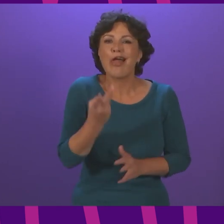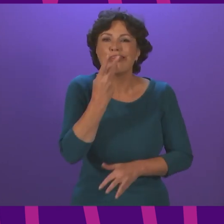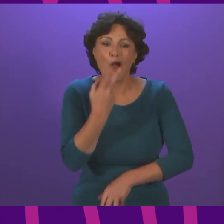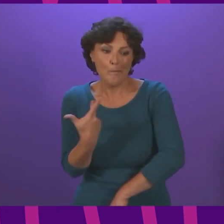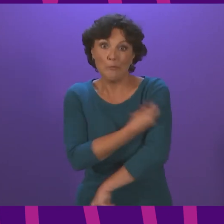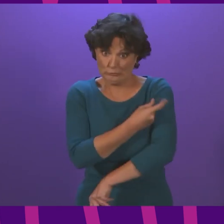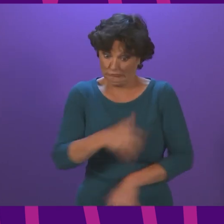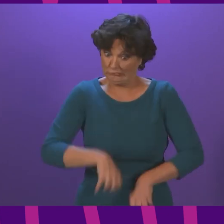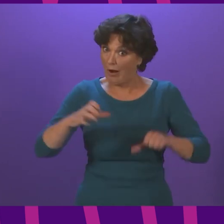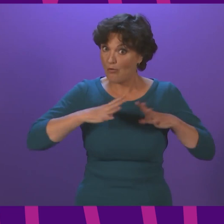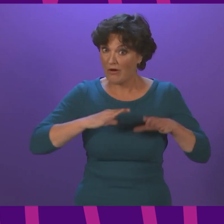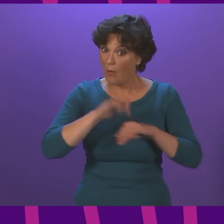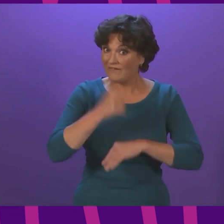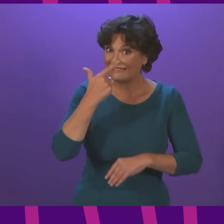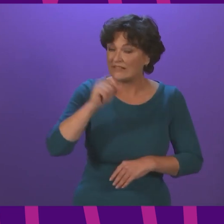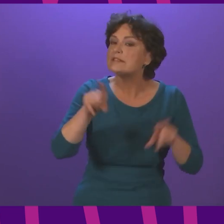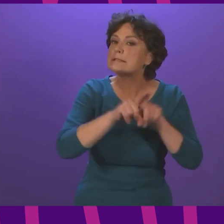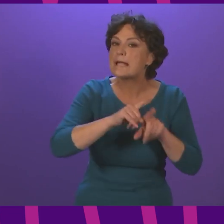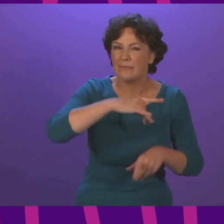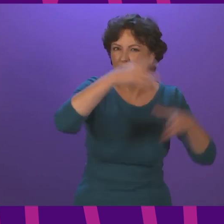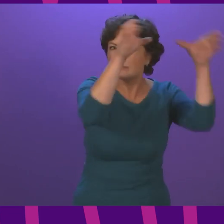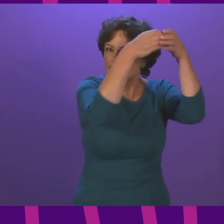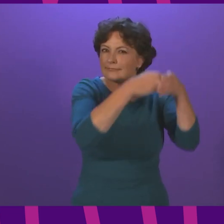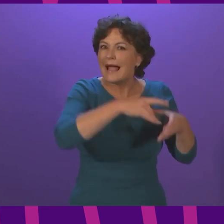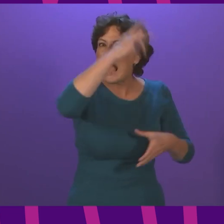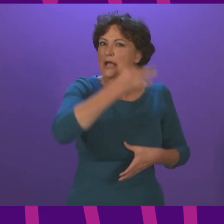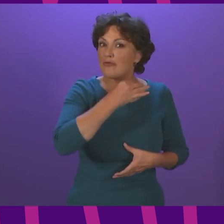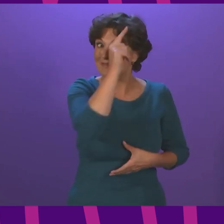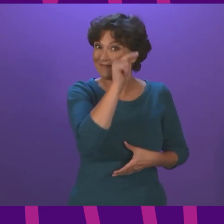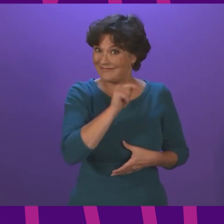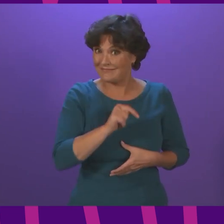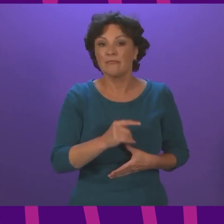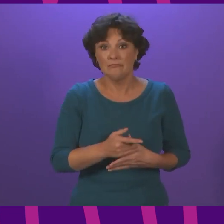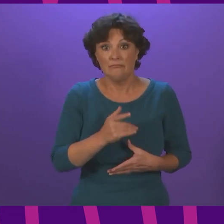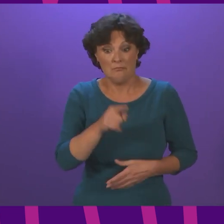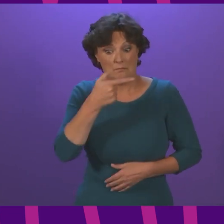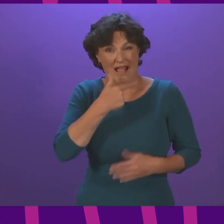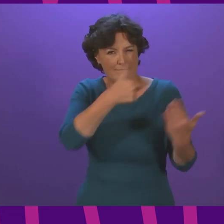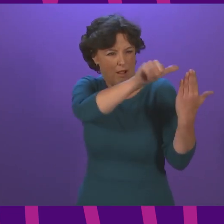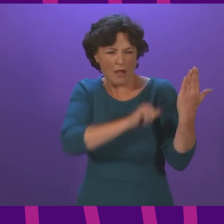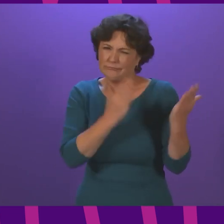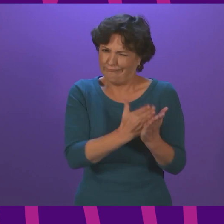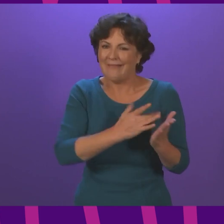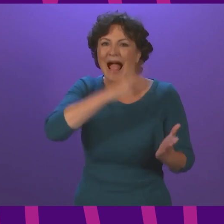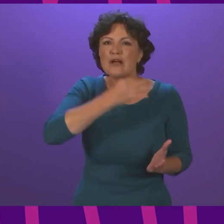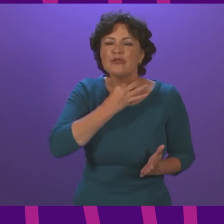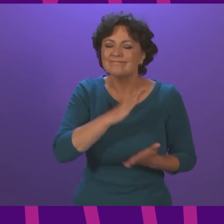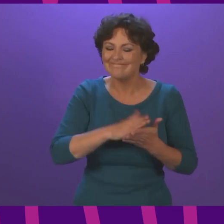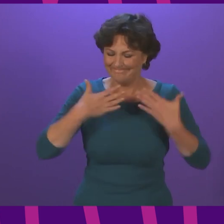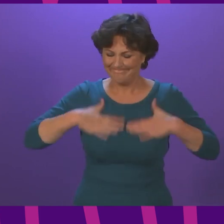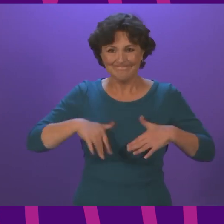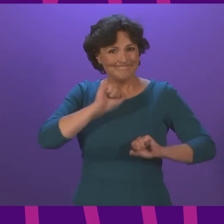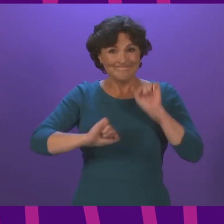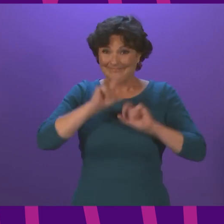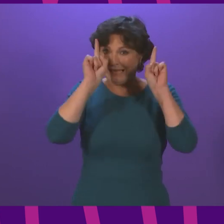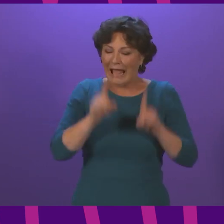70 and those on the highest risk list are now receiving booster JAGs. People on the highest risk list who are immunosuppressed